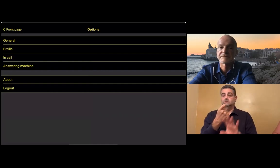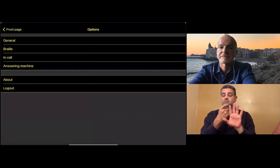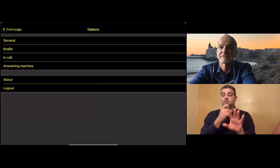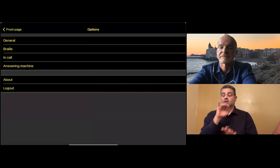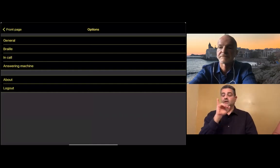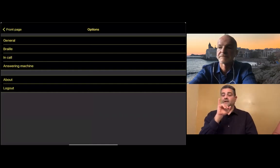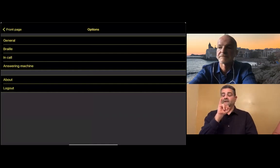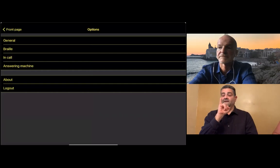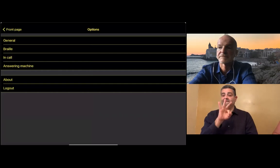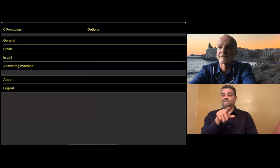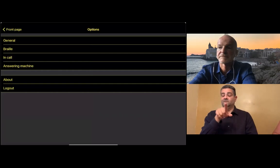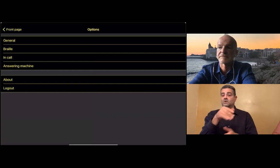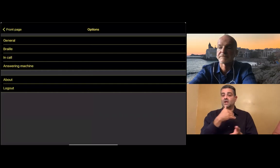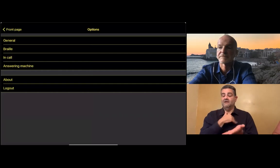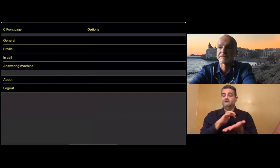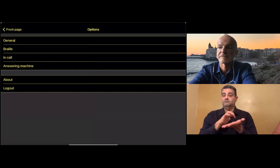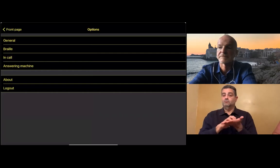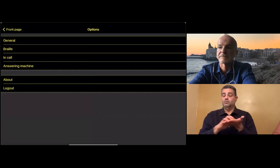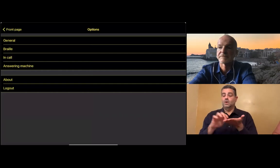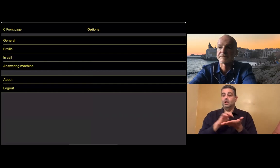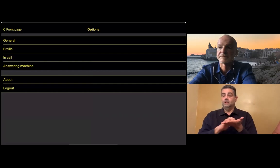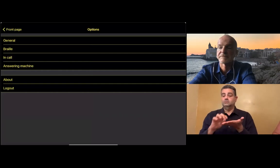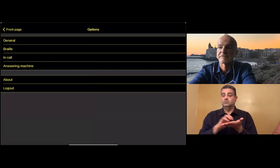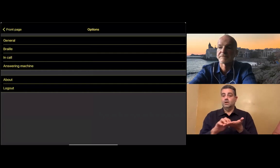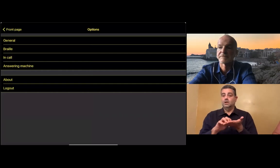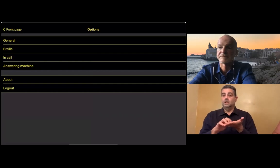I want to let you know that the first time you use MMX.